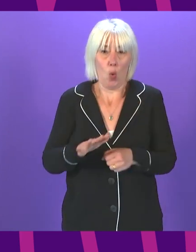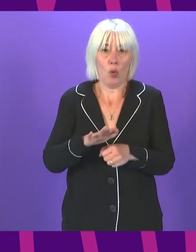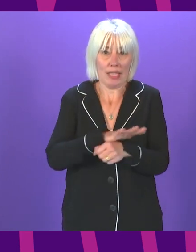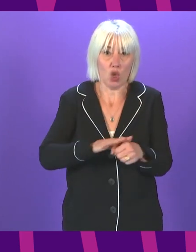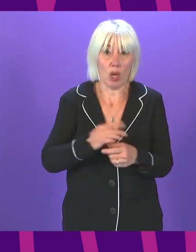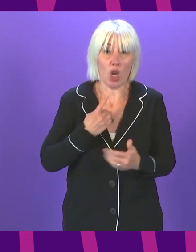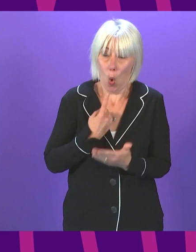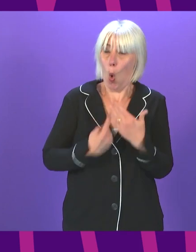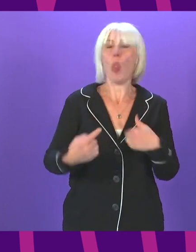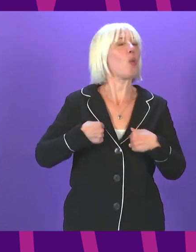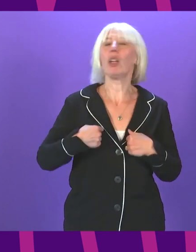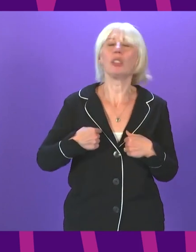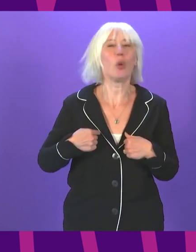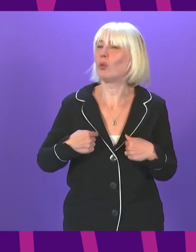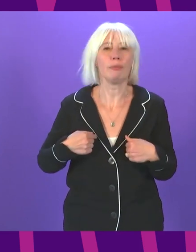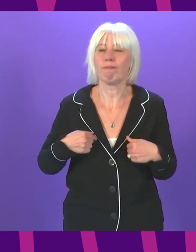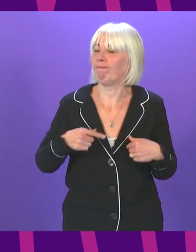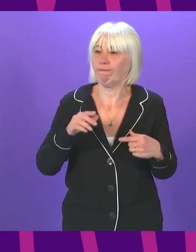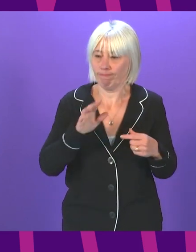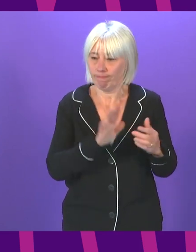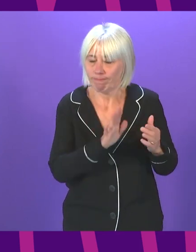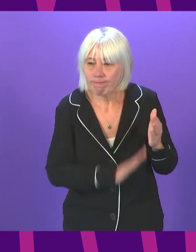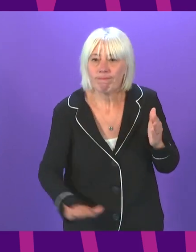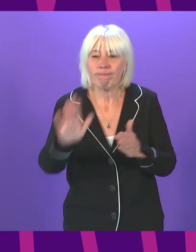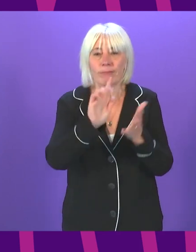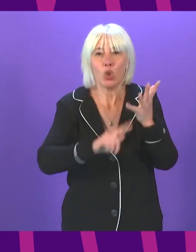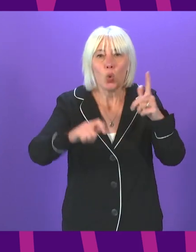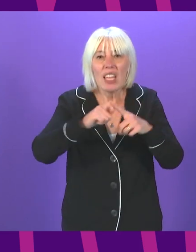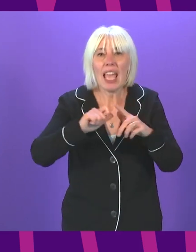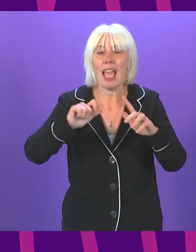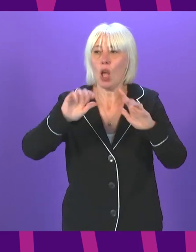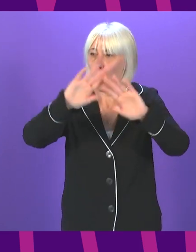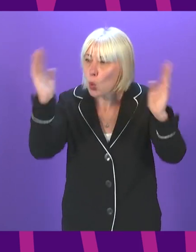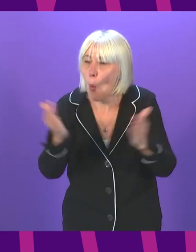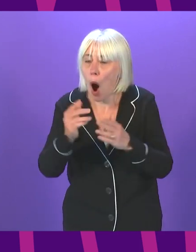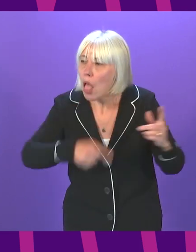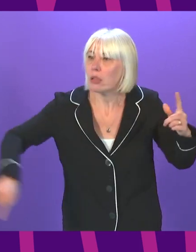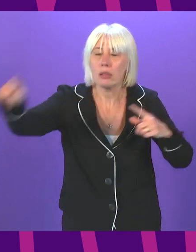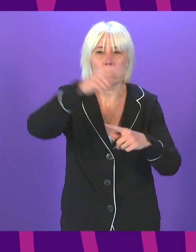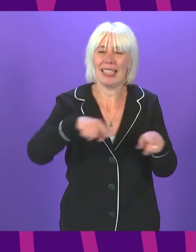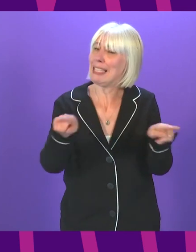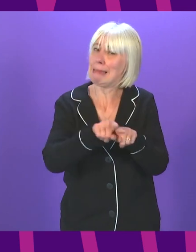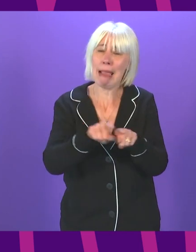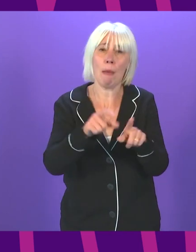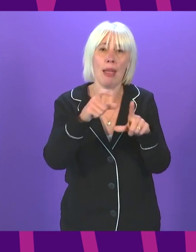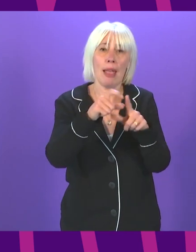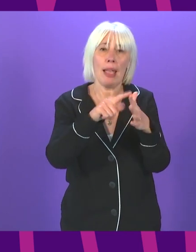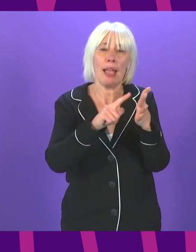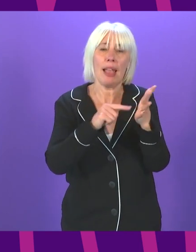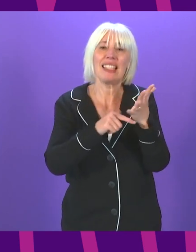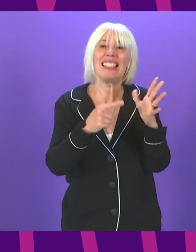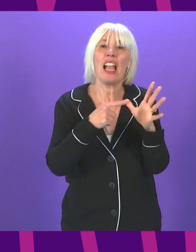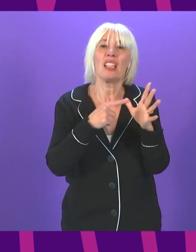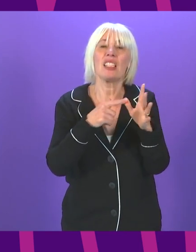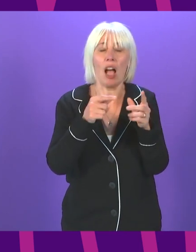from alone. We see this certainly across the UK and much of the rest of the world right now, where Delta has significantly changed the game.